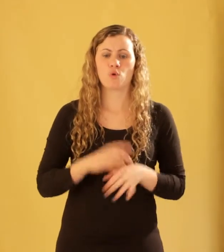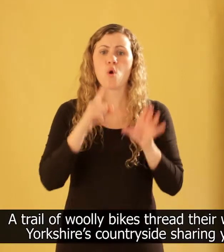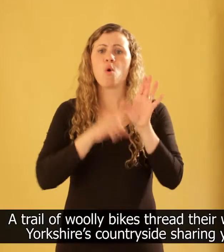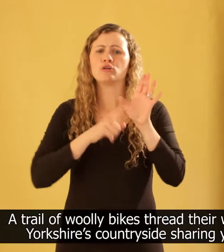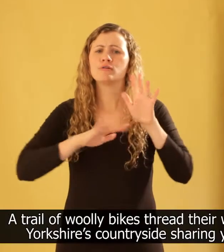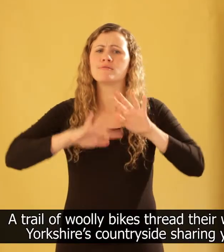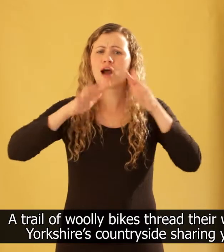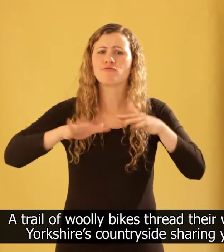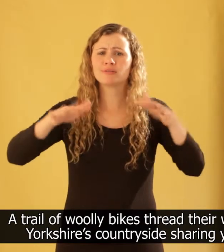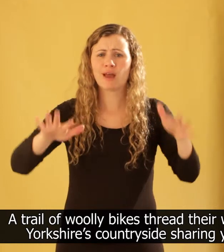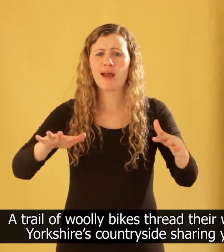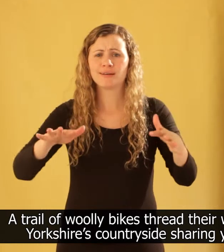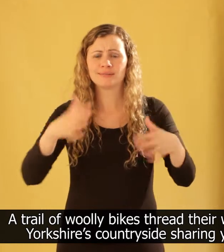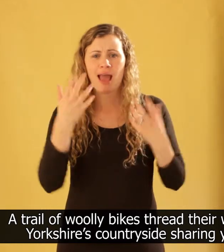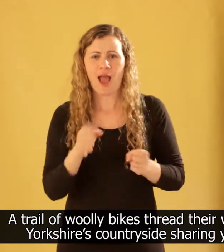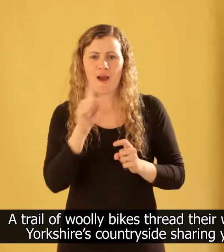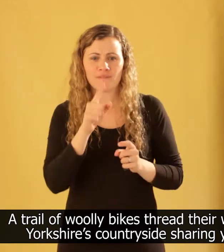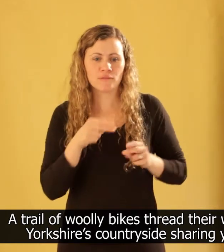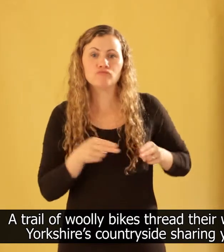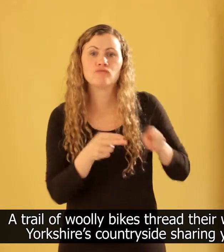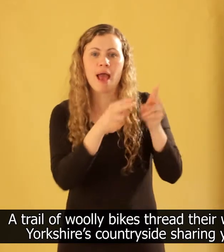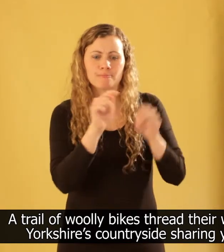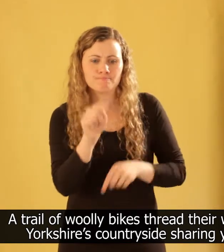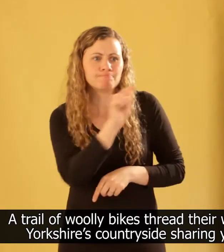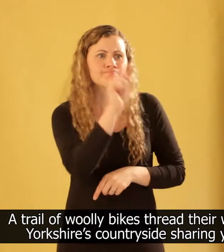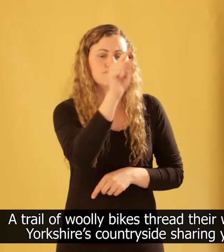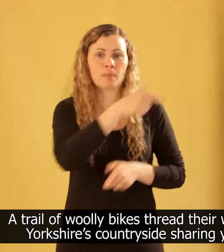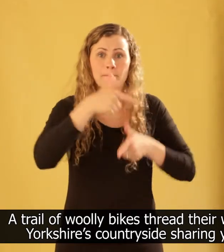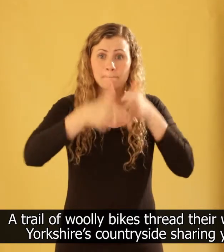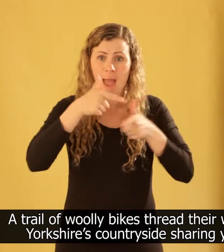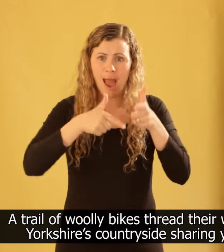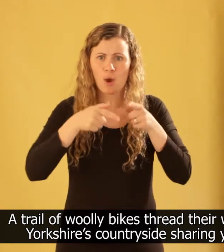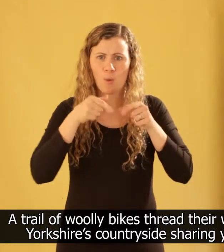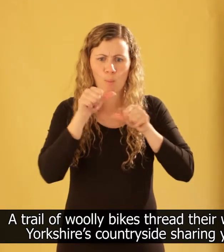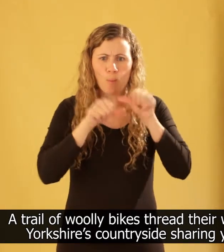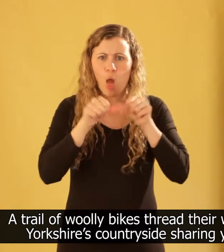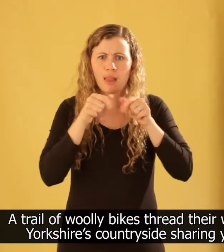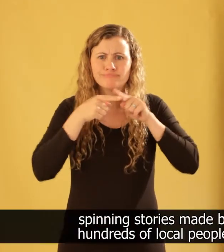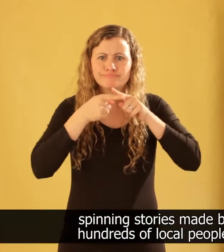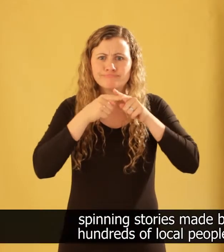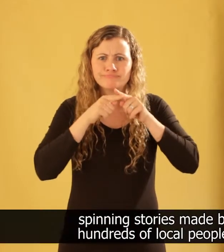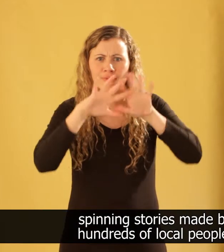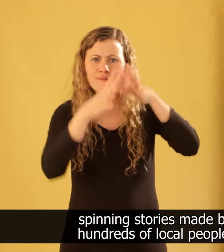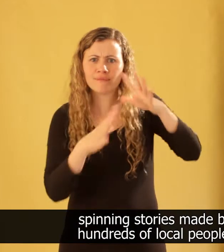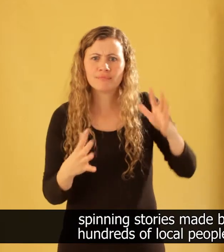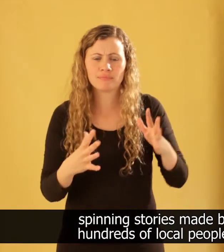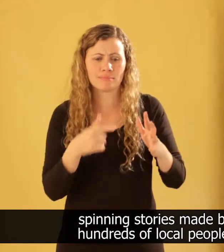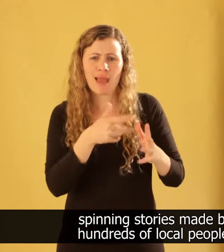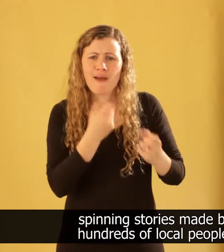A trail of woolly bikes thread their way through Yorkshire's countryside, sharing yarns and spinning stories made by